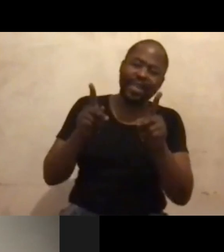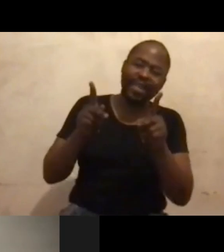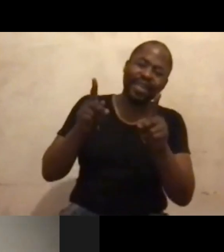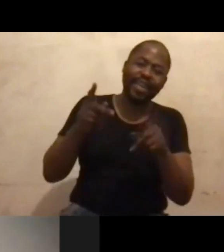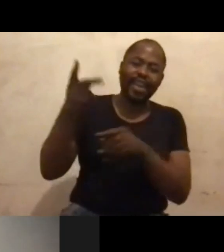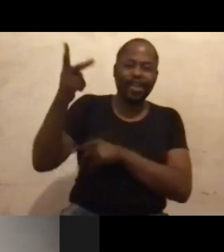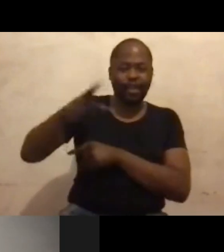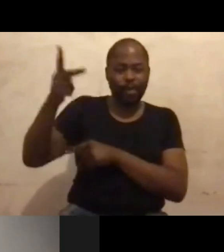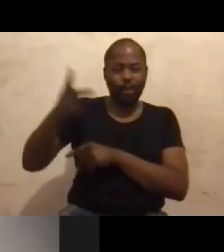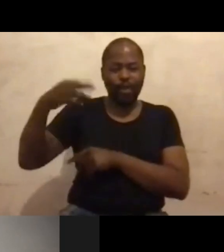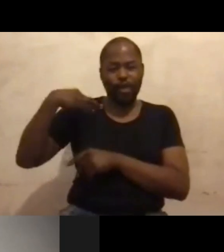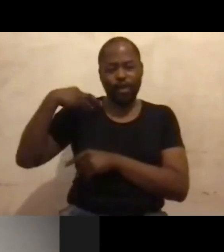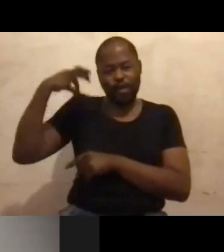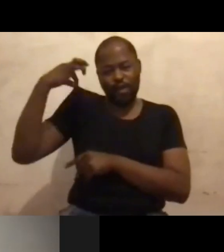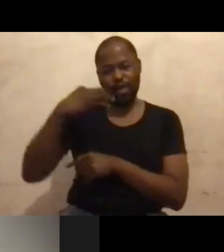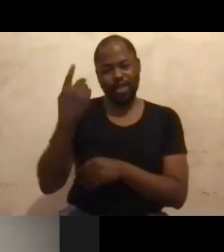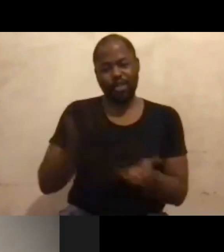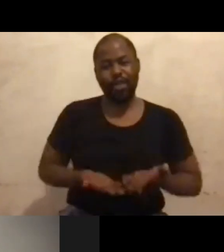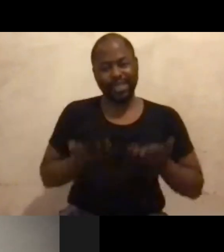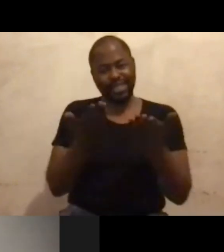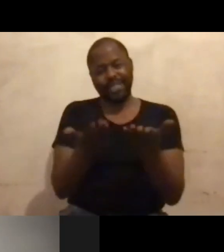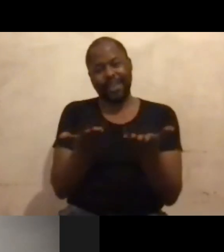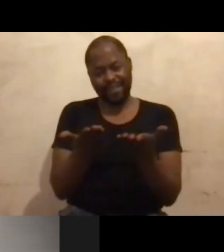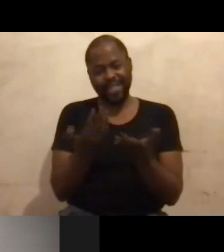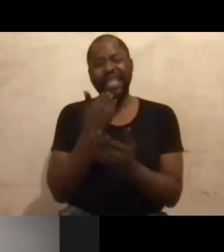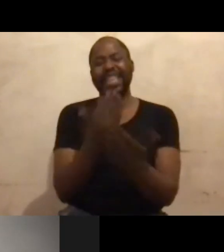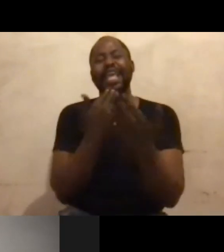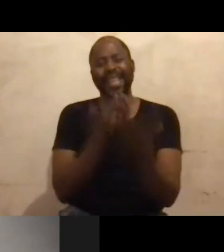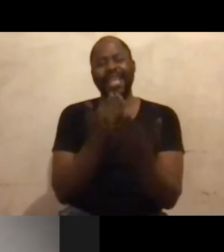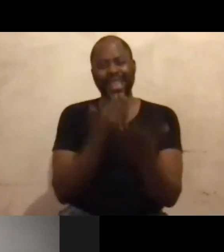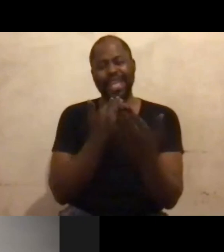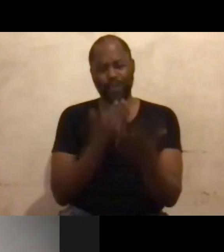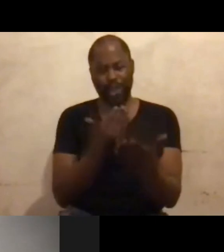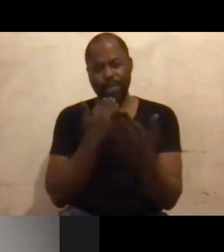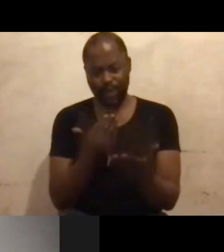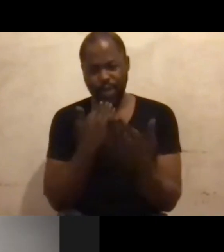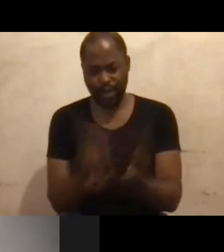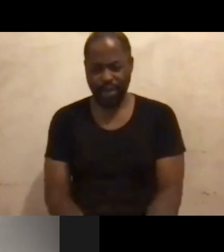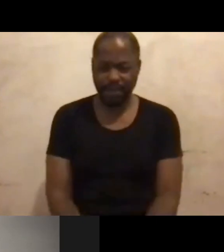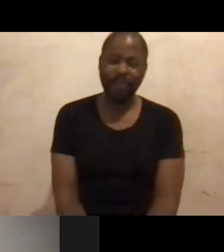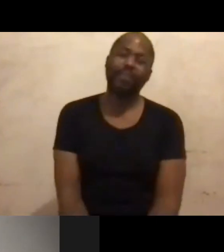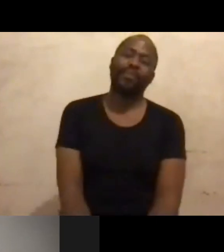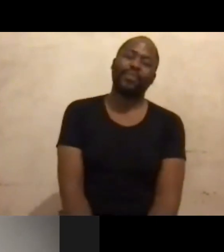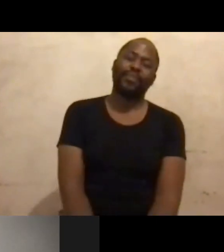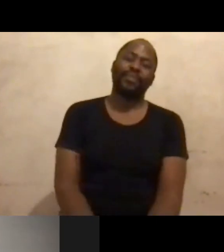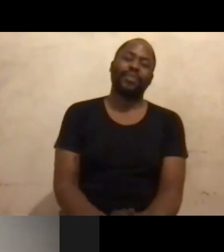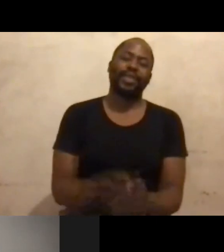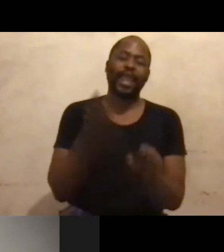volunteering your services here. Thank you so much. This is solidarity in making